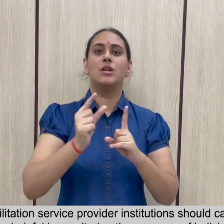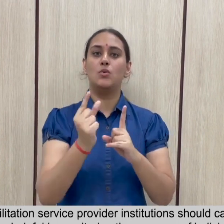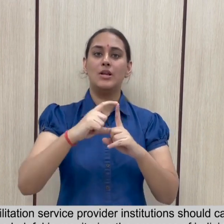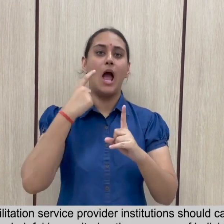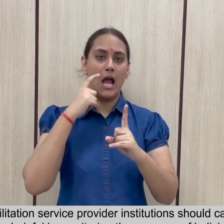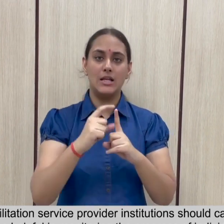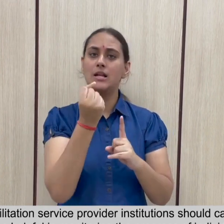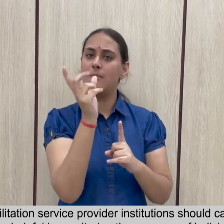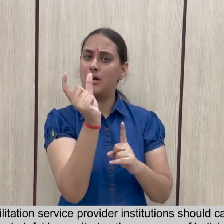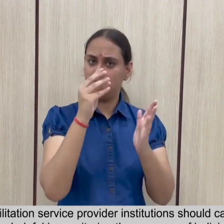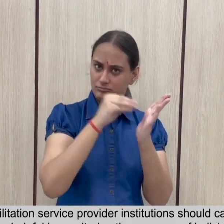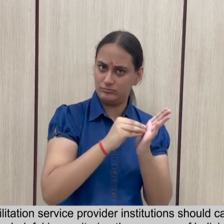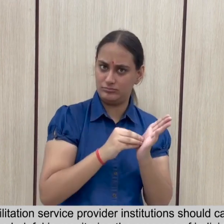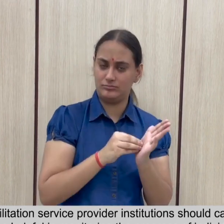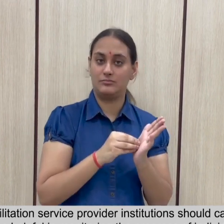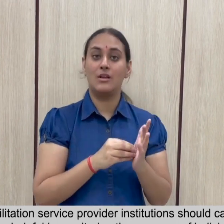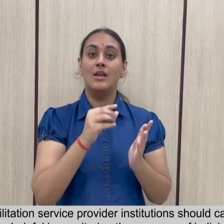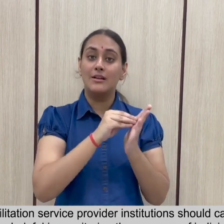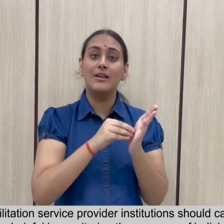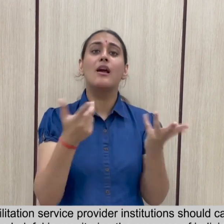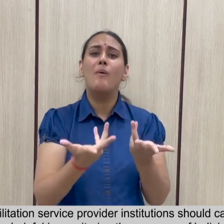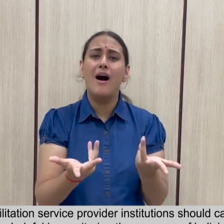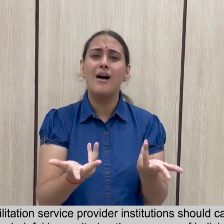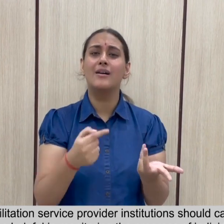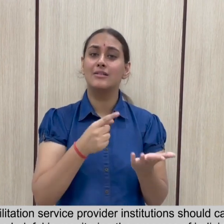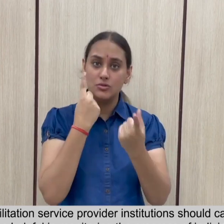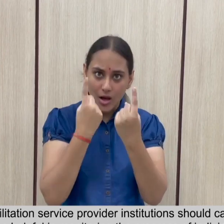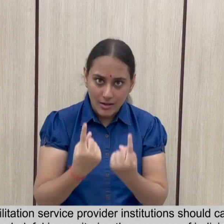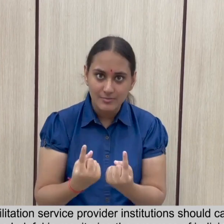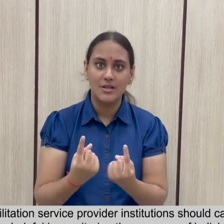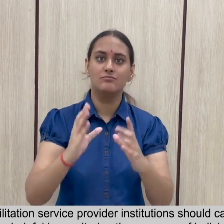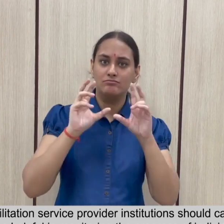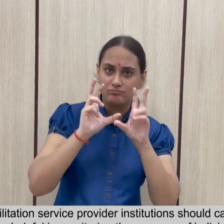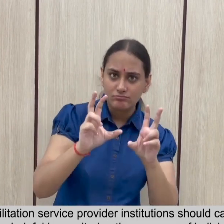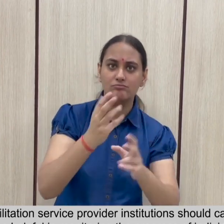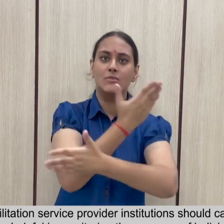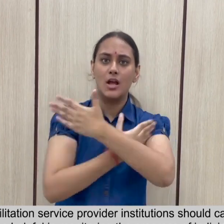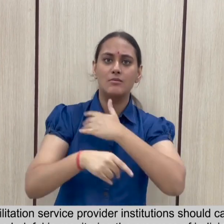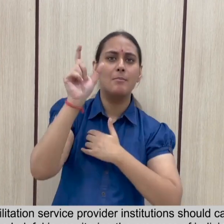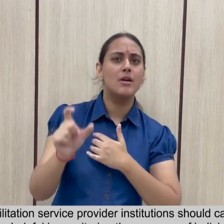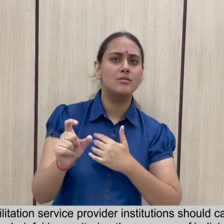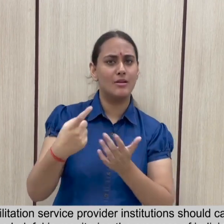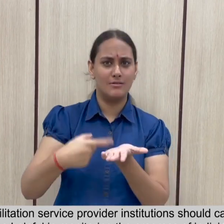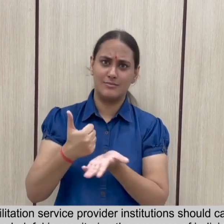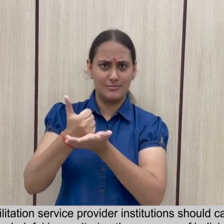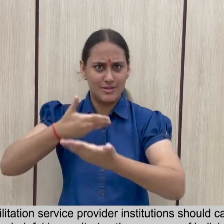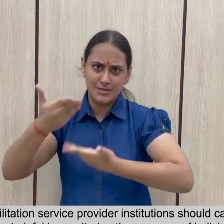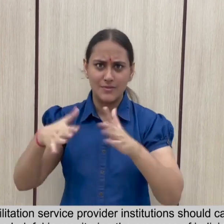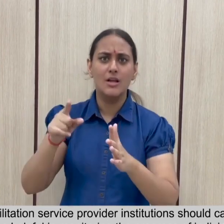government-run rehabilitation service provider institutions should capture UDID number.